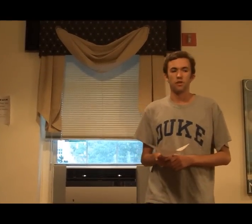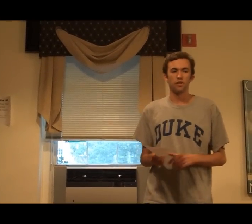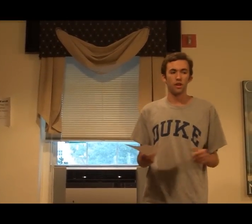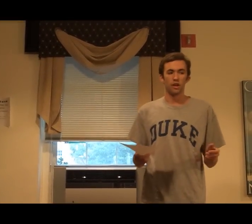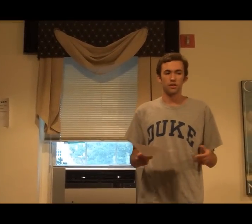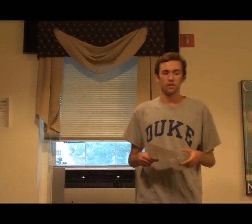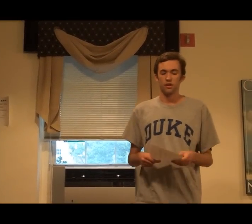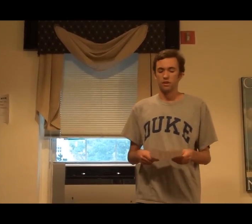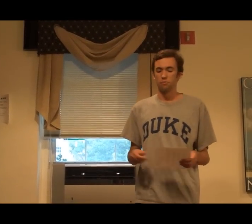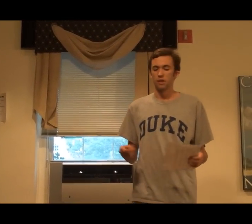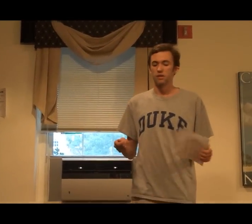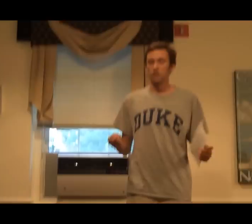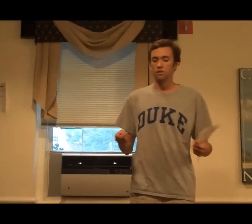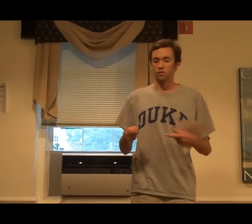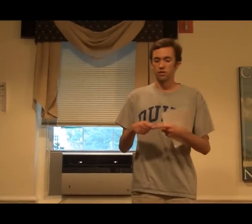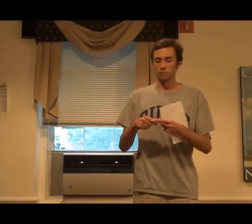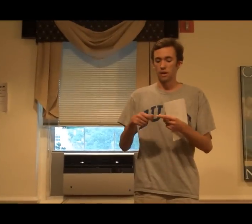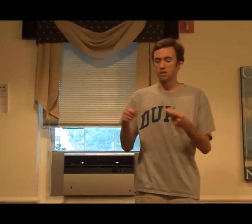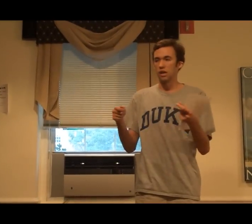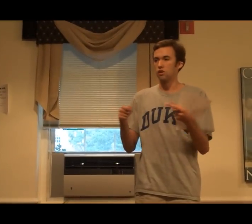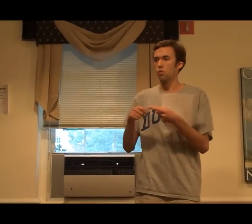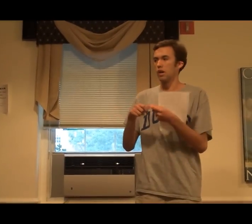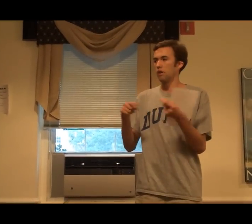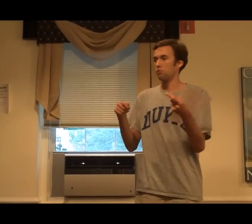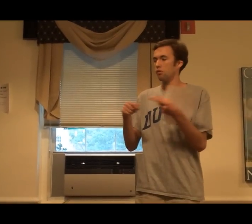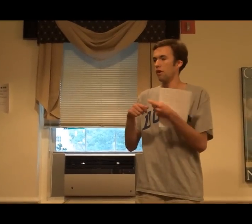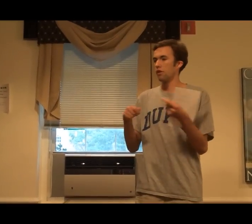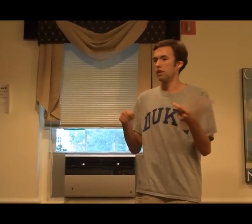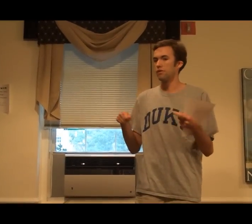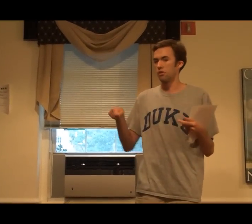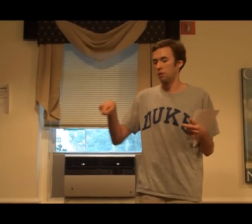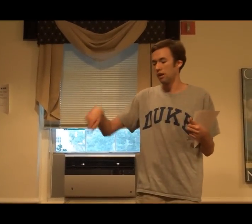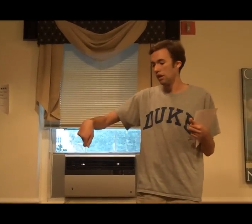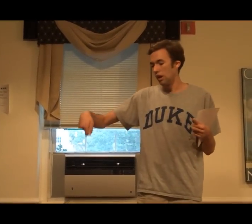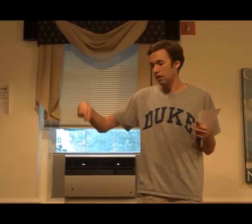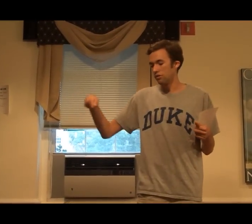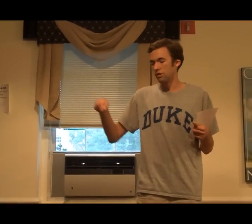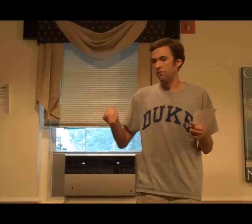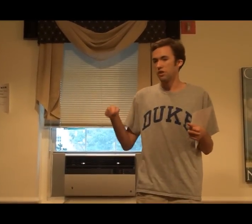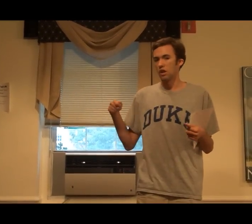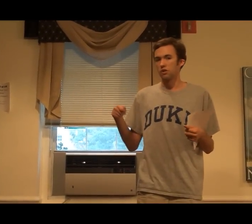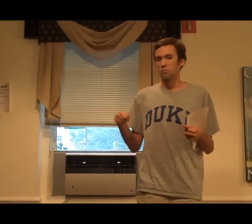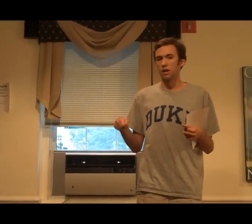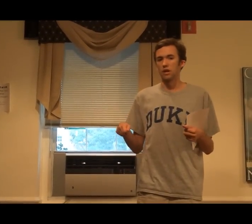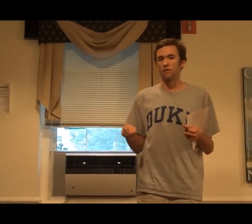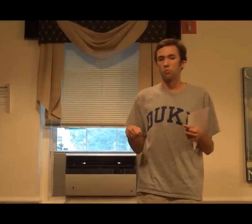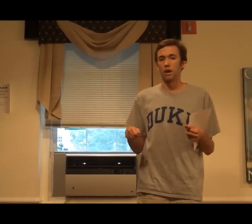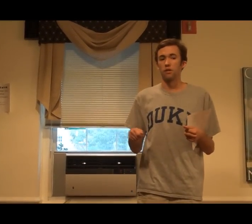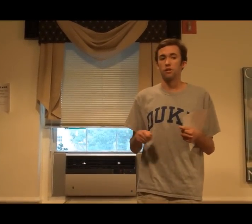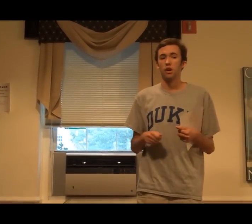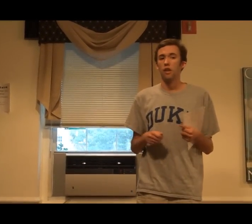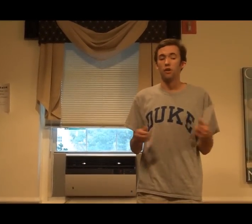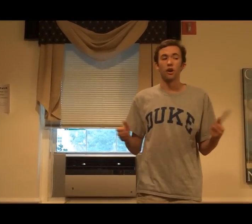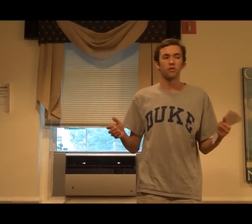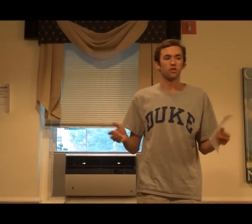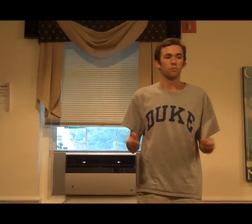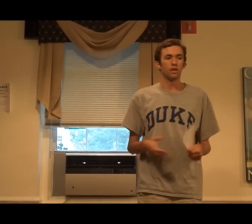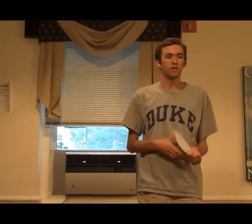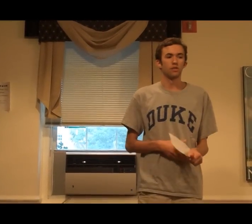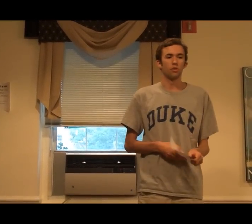that chimpanzees will sometimes take a twig and remove all the leaves from it and use it to fish out termites out of the mouth. There are other circumstances where